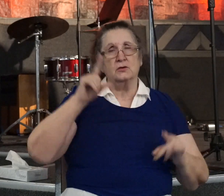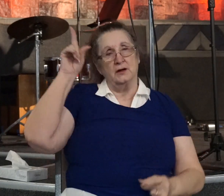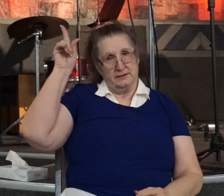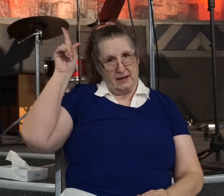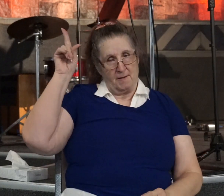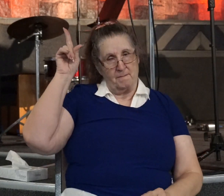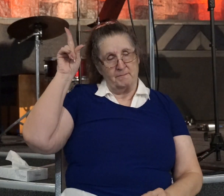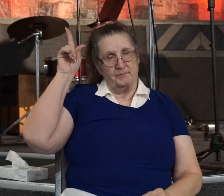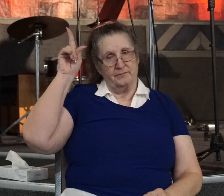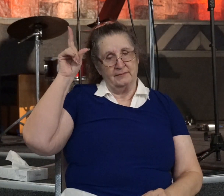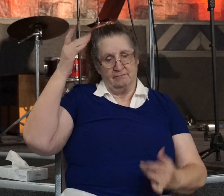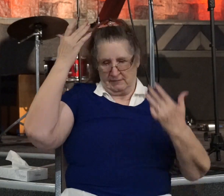Here I am, Lord.